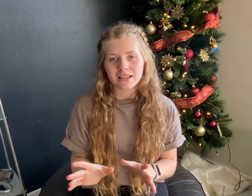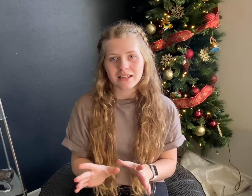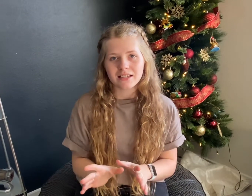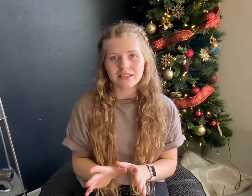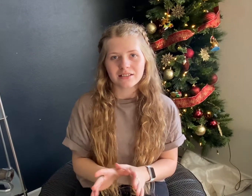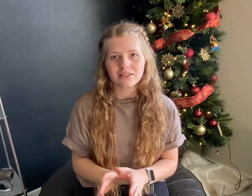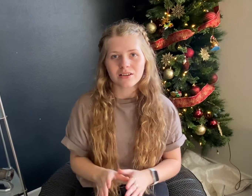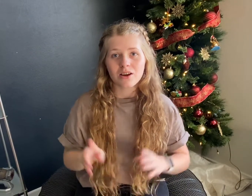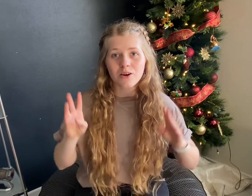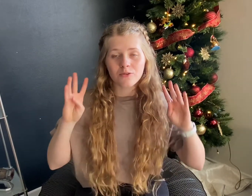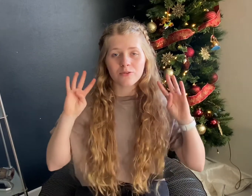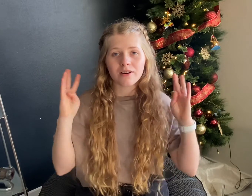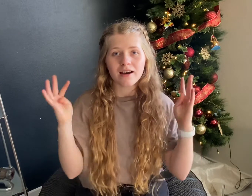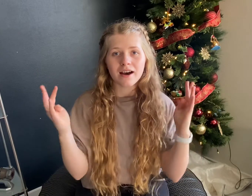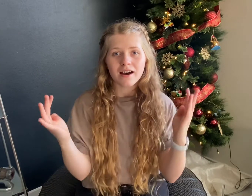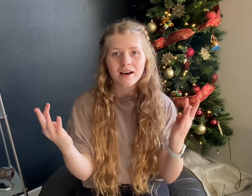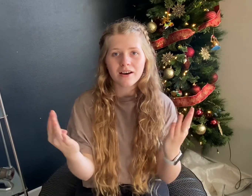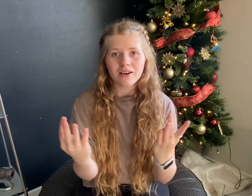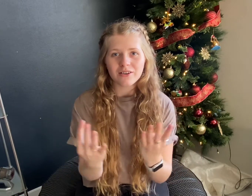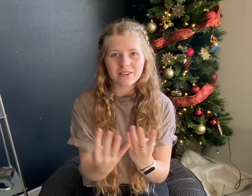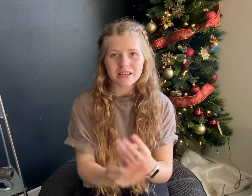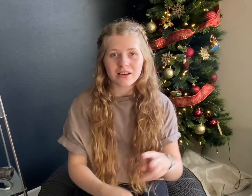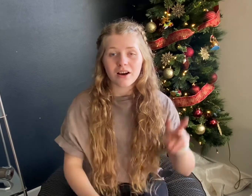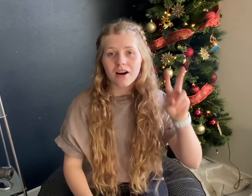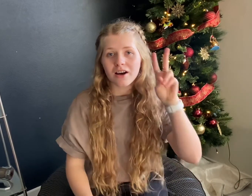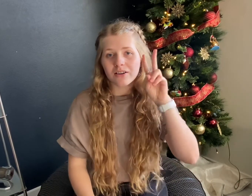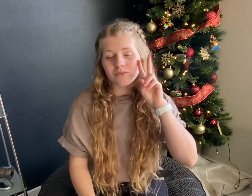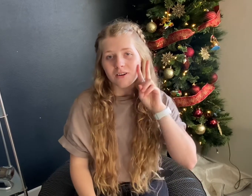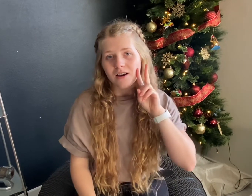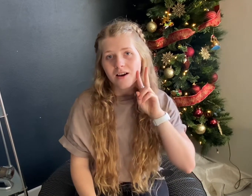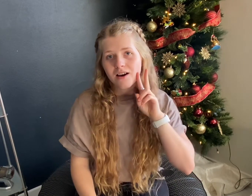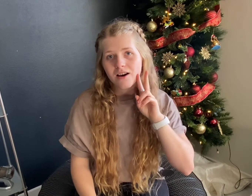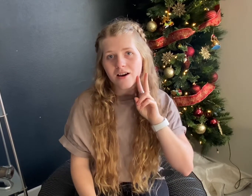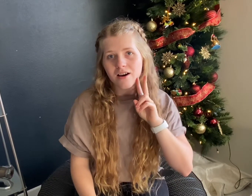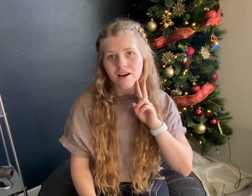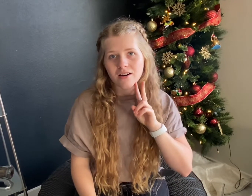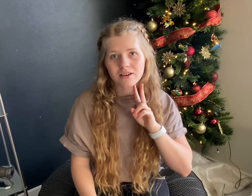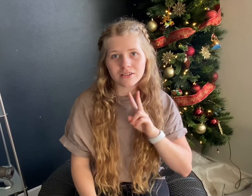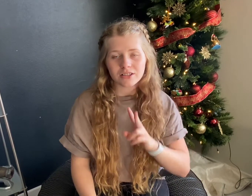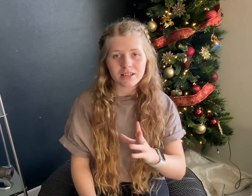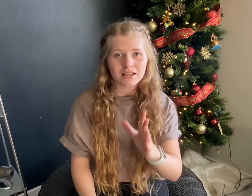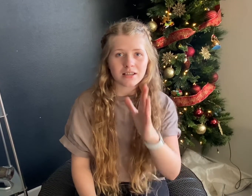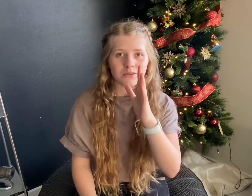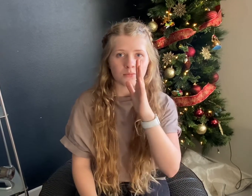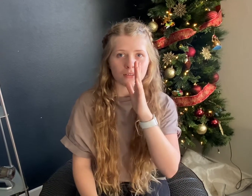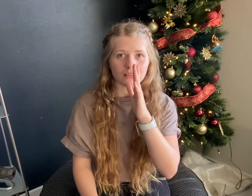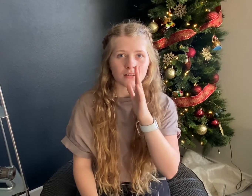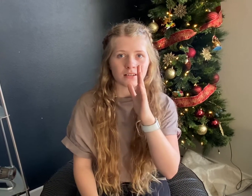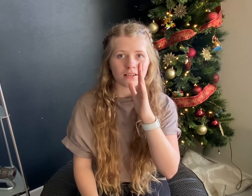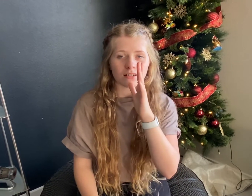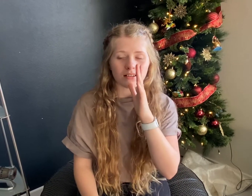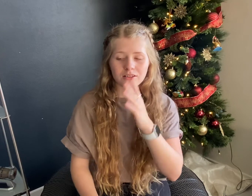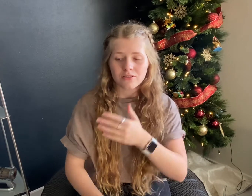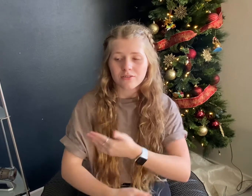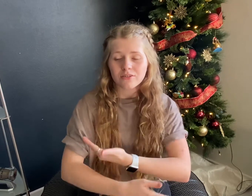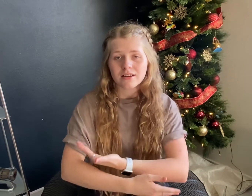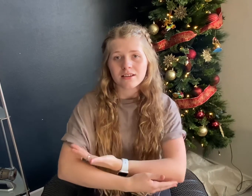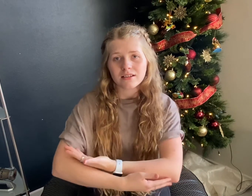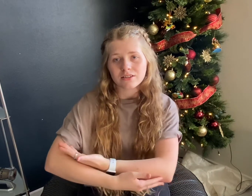Brown yon virgin, mother and